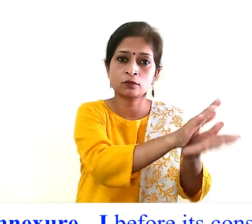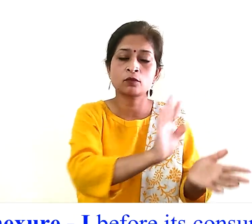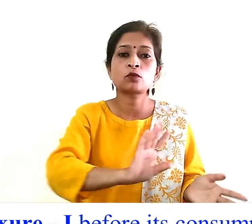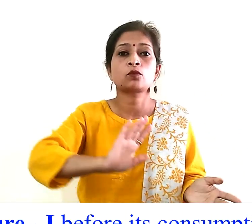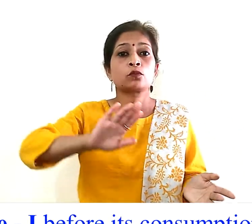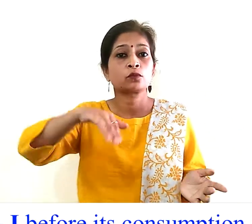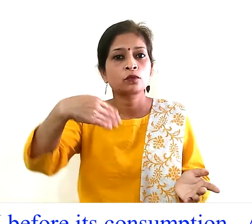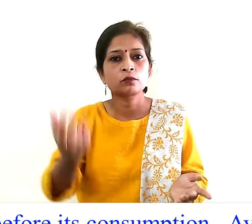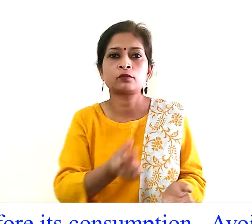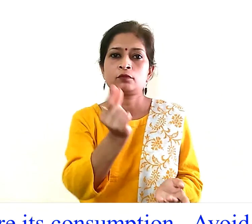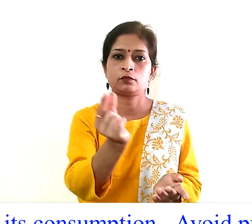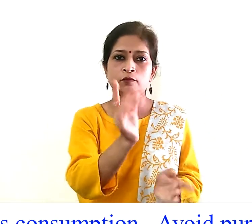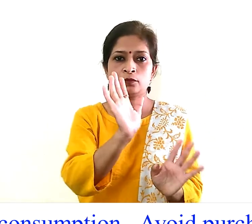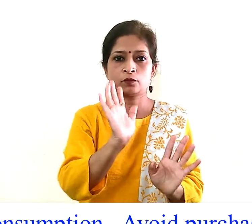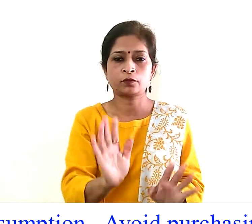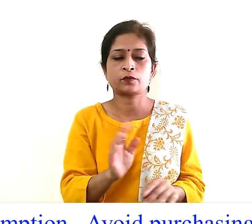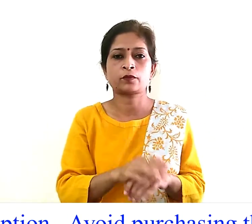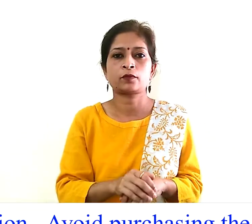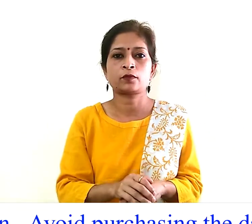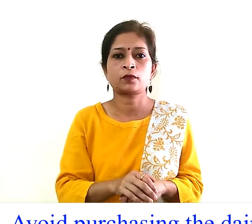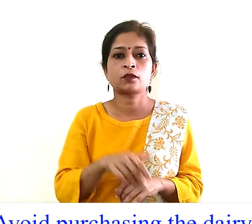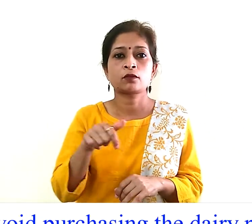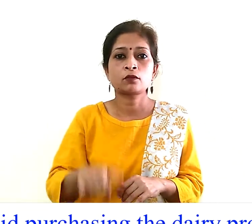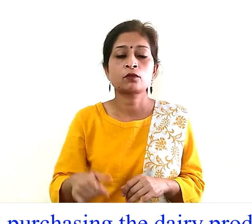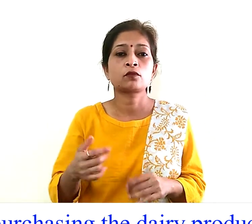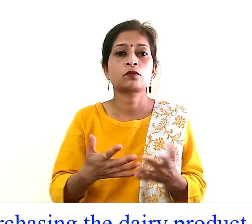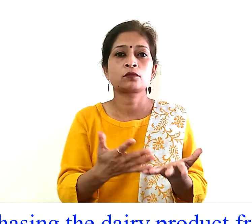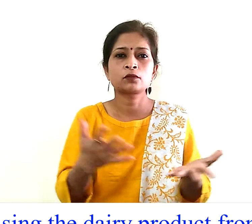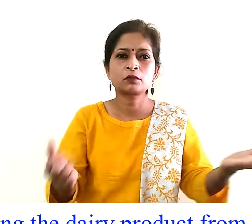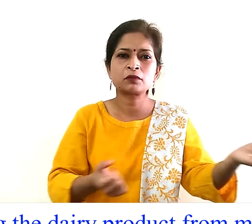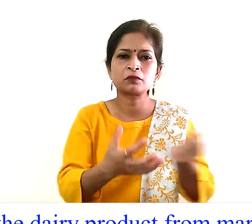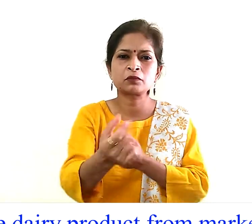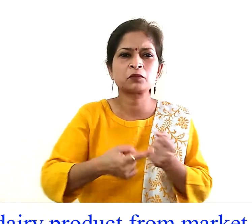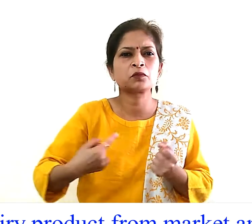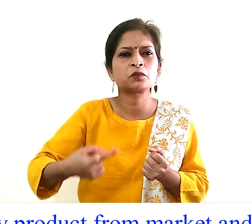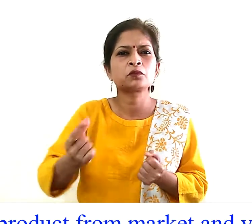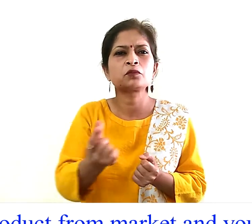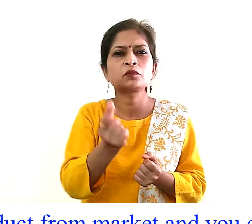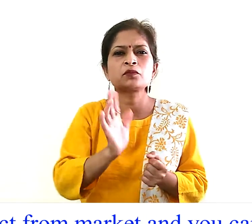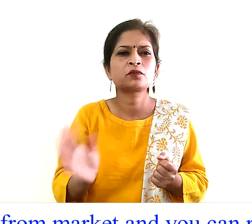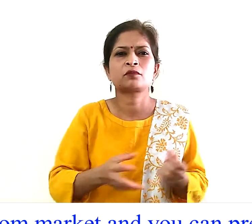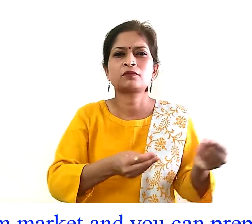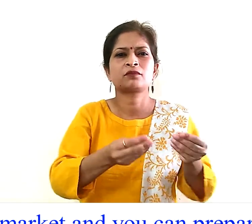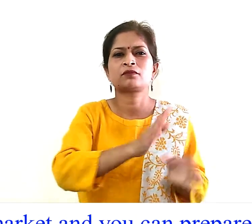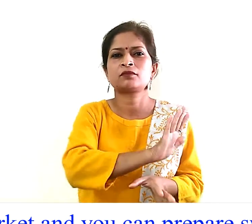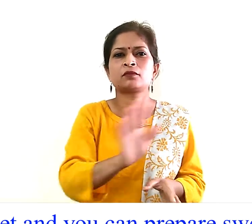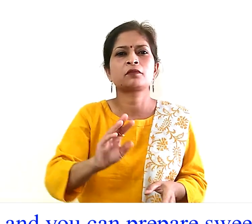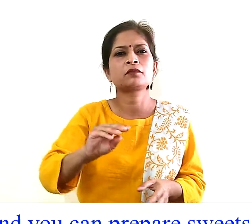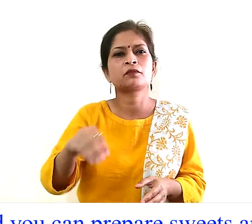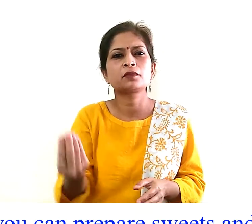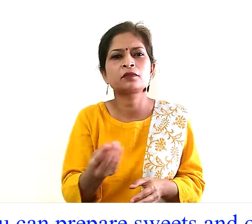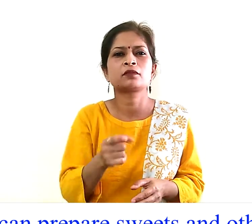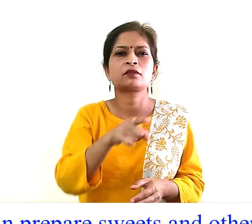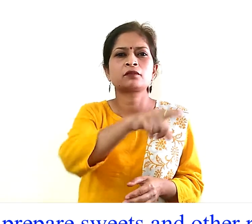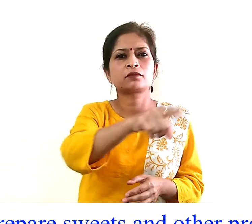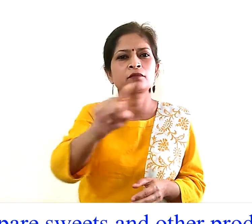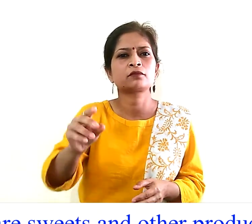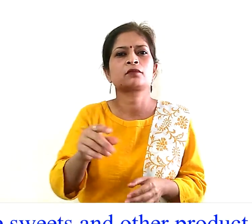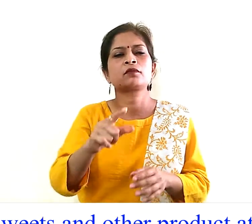extra one before its consumption avoid purchasing the dairy product from market and you can prepare sweets and other product at your